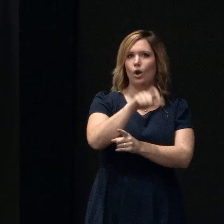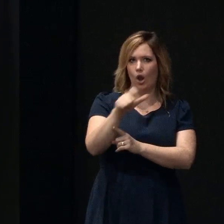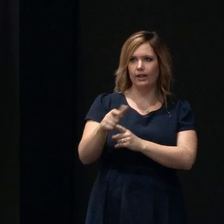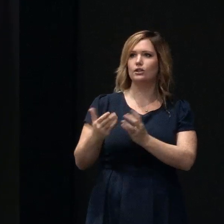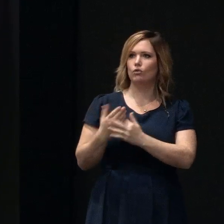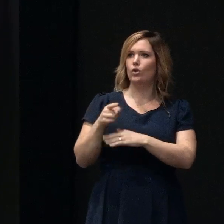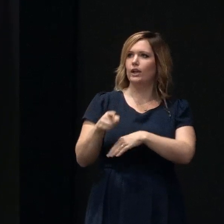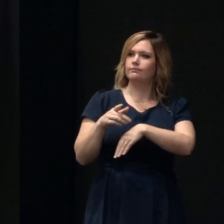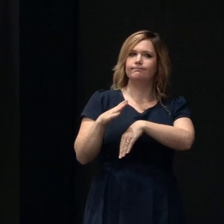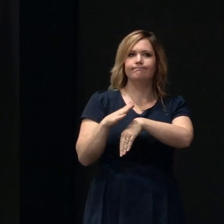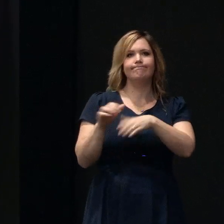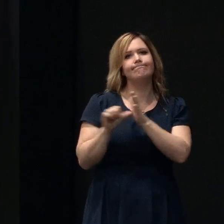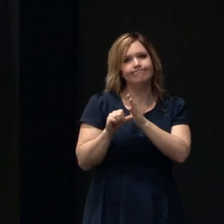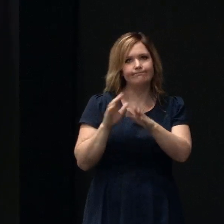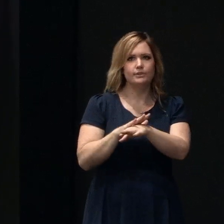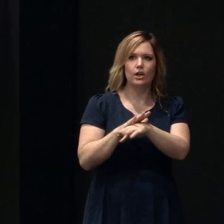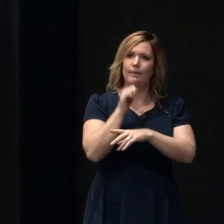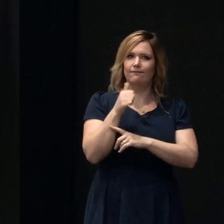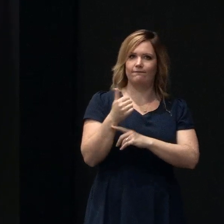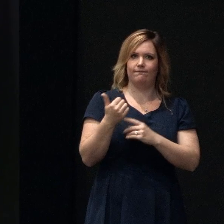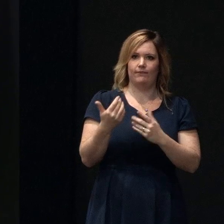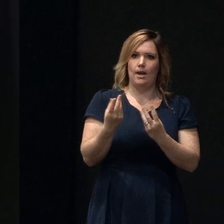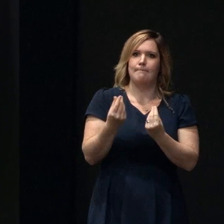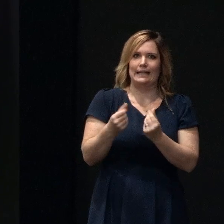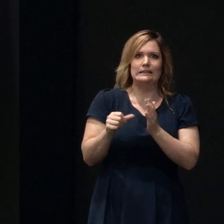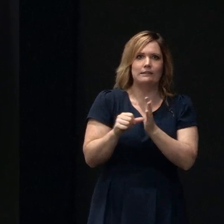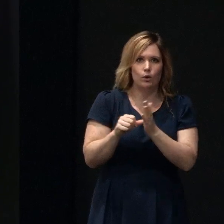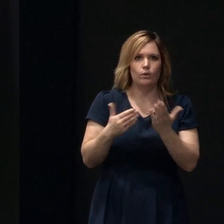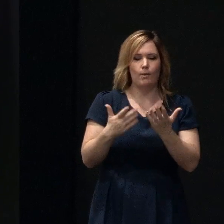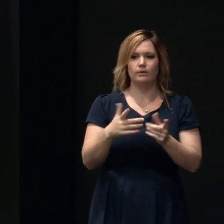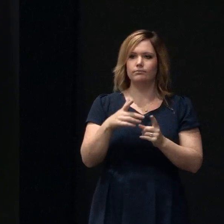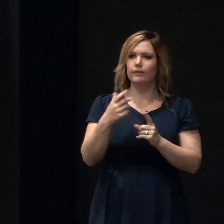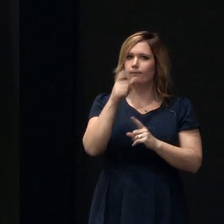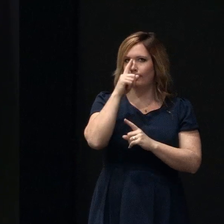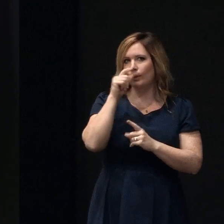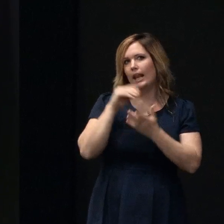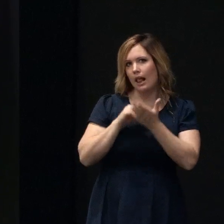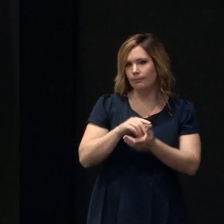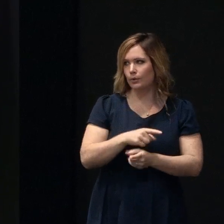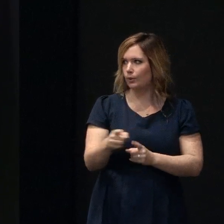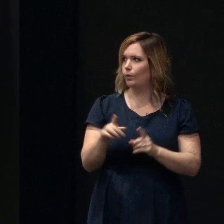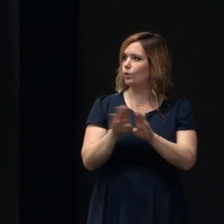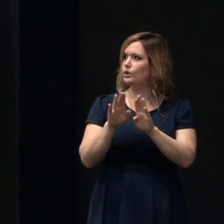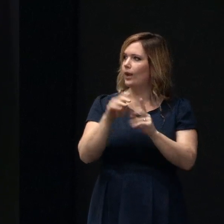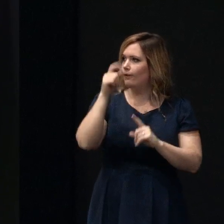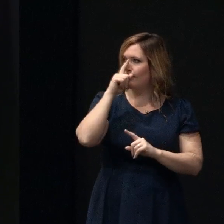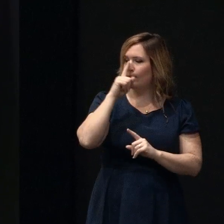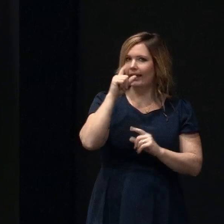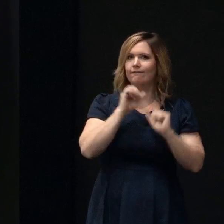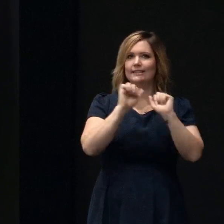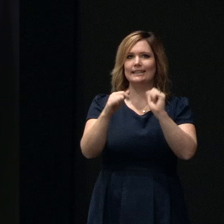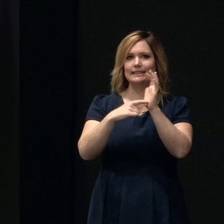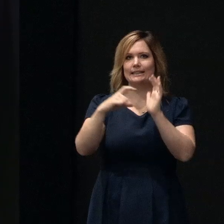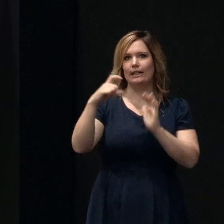a bridge that they might have in their financial circumstances. We also have dedicated proactive calling out to all of our TC3 customers